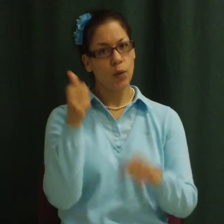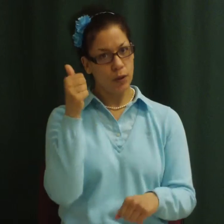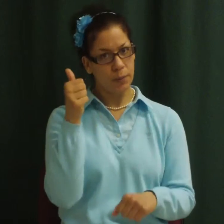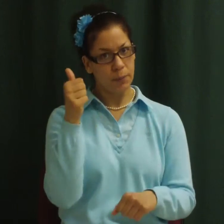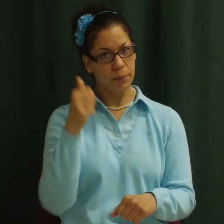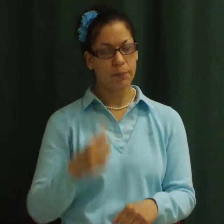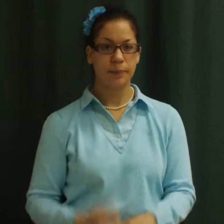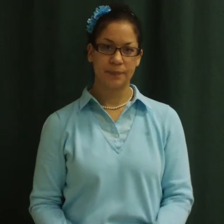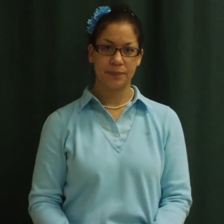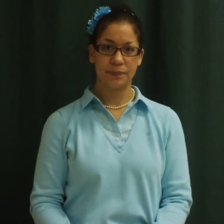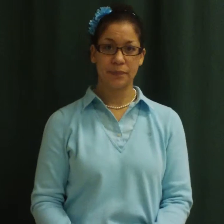I'm cold.